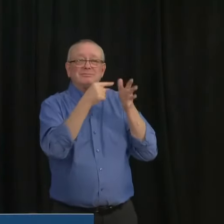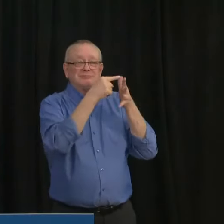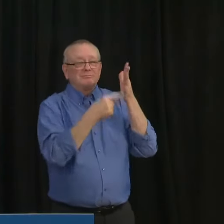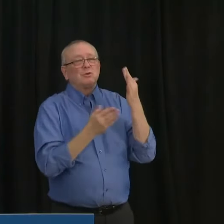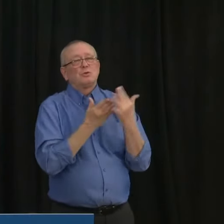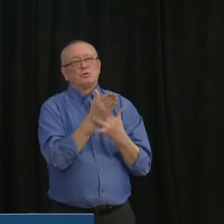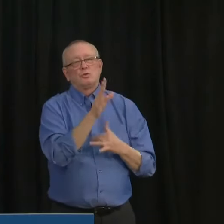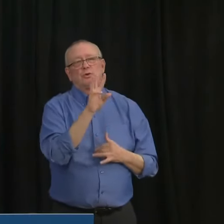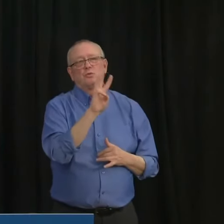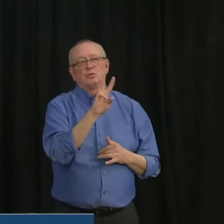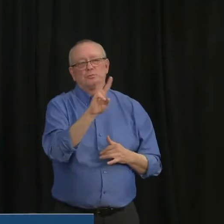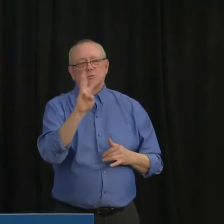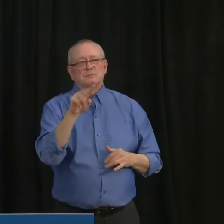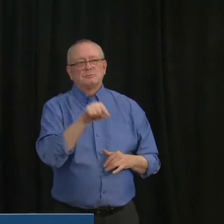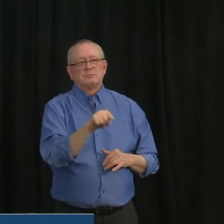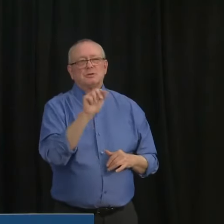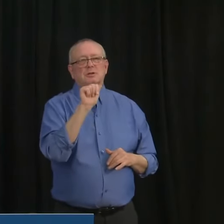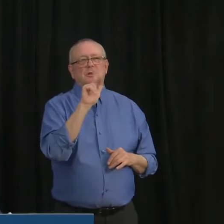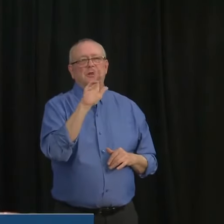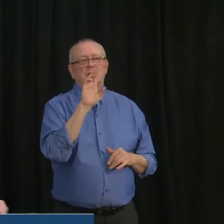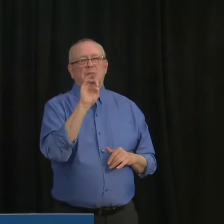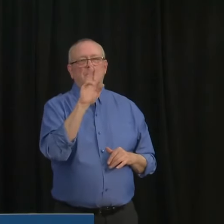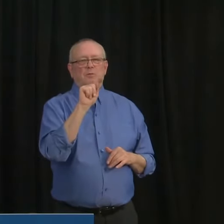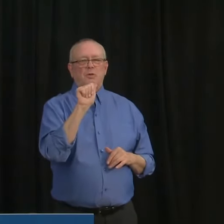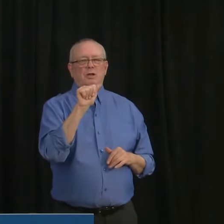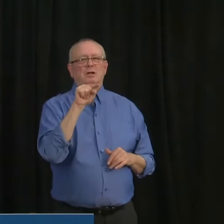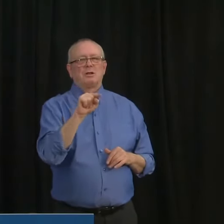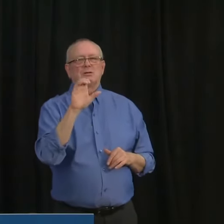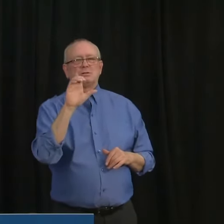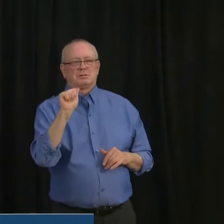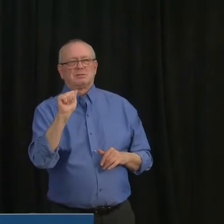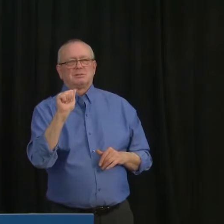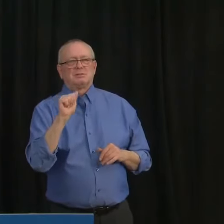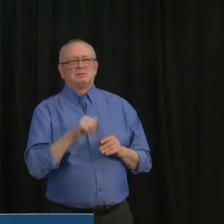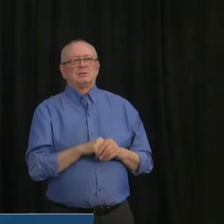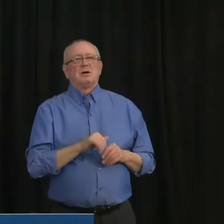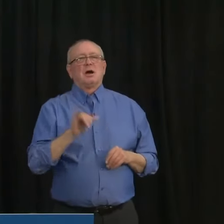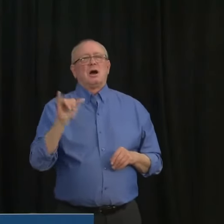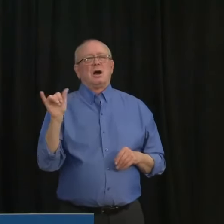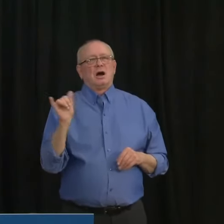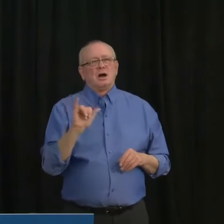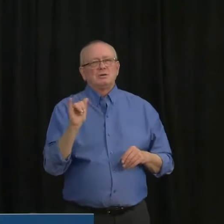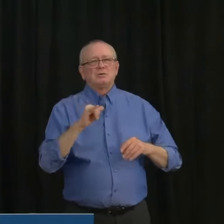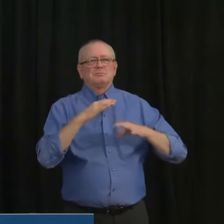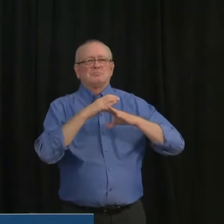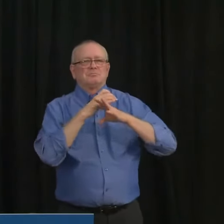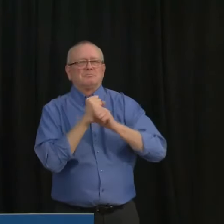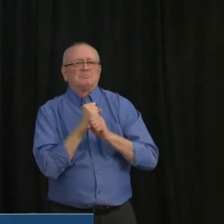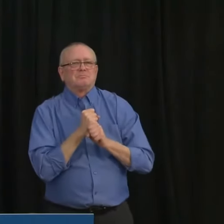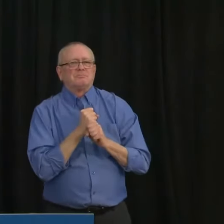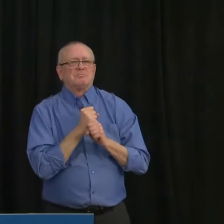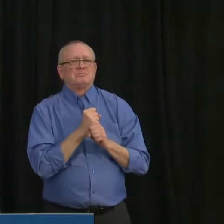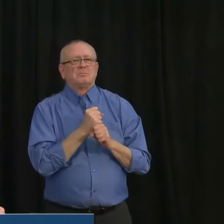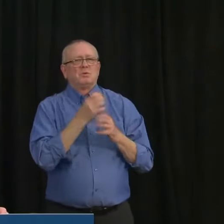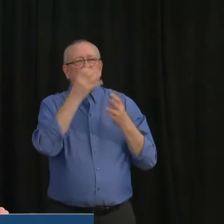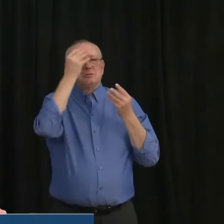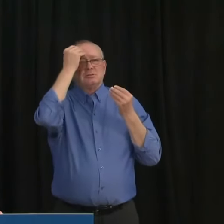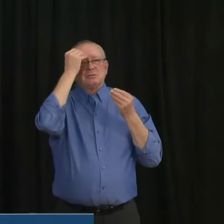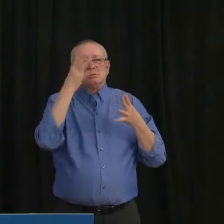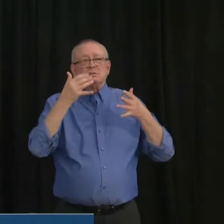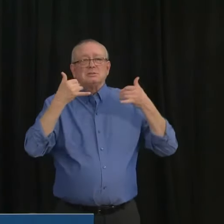In conclusion I should note that we also continue to work on the other side of the issue and that's capacity in our hospitals.